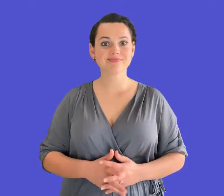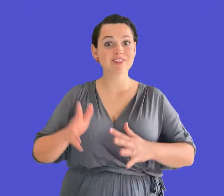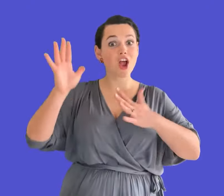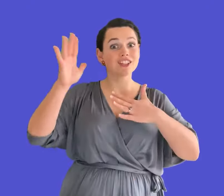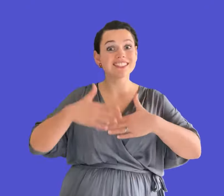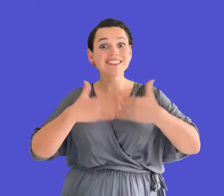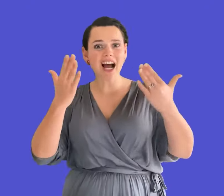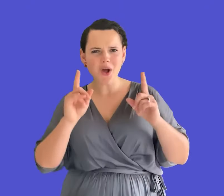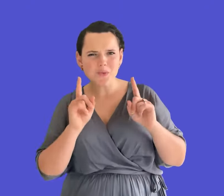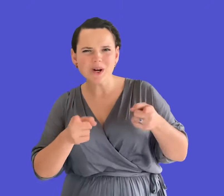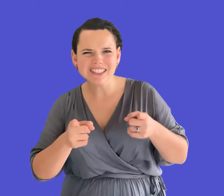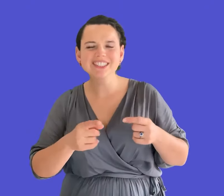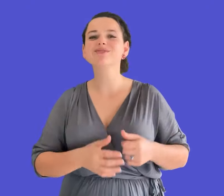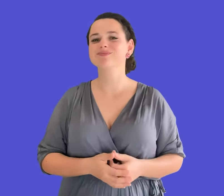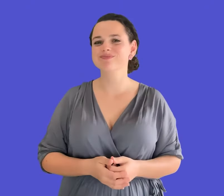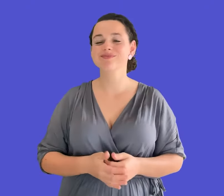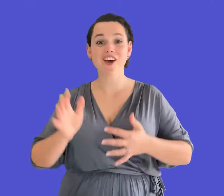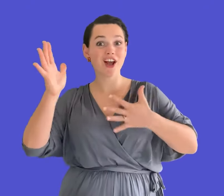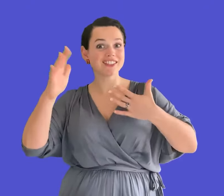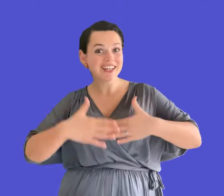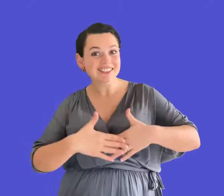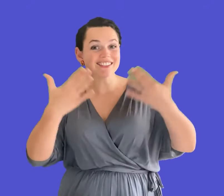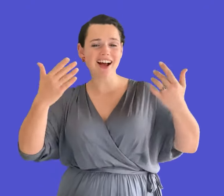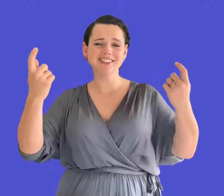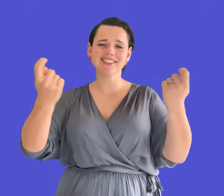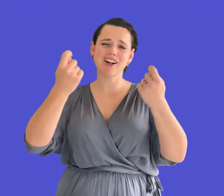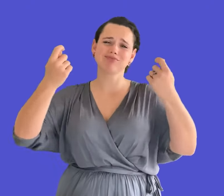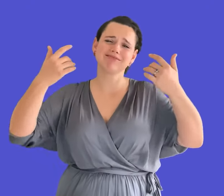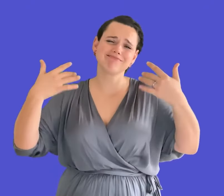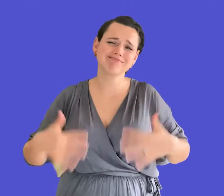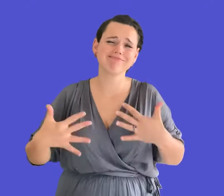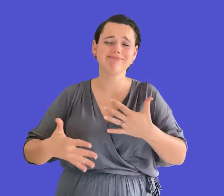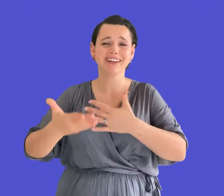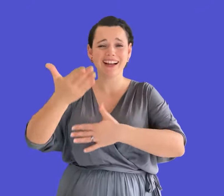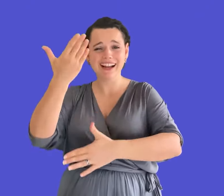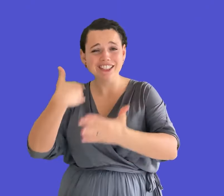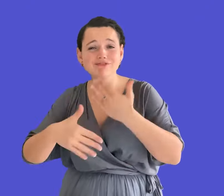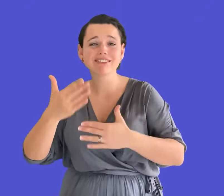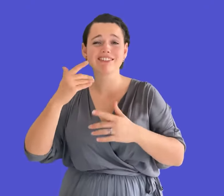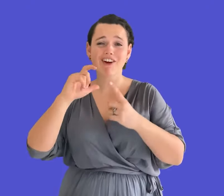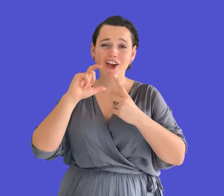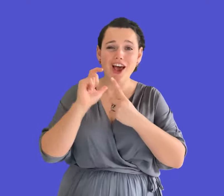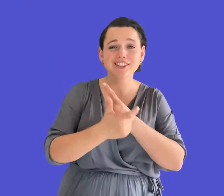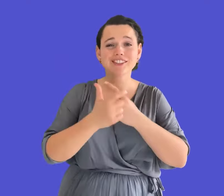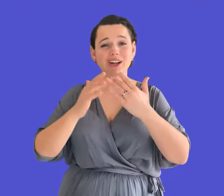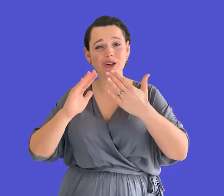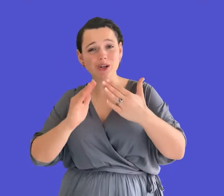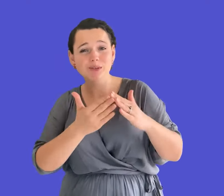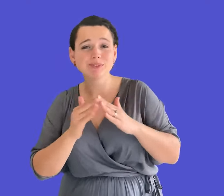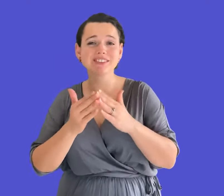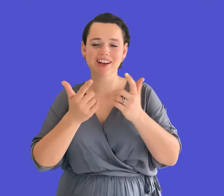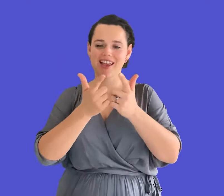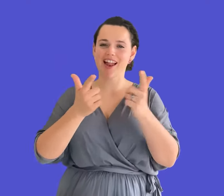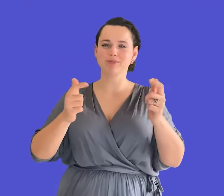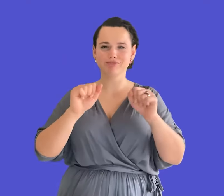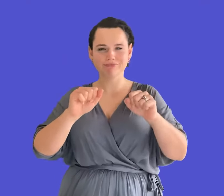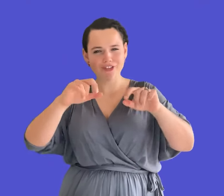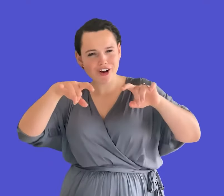I'm here to tell you about Auslan Day. Auslan Day is an amazing celebration of our history, our